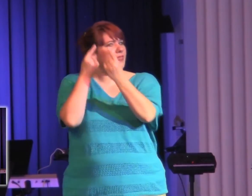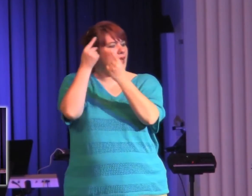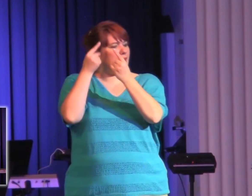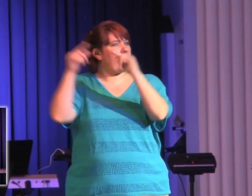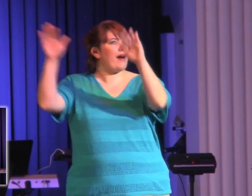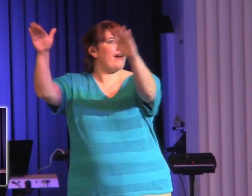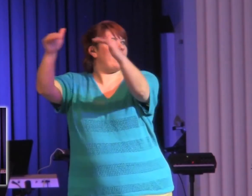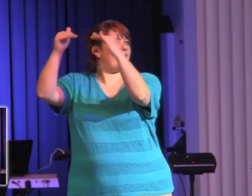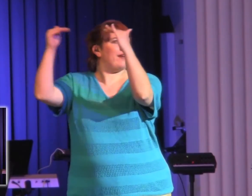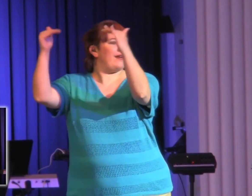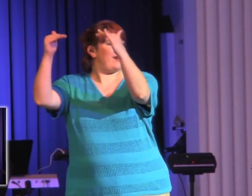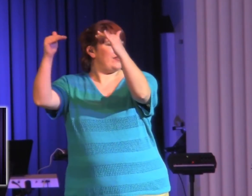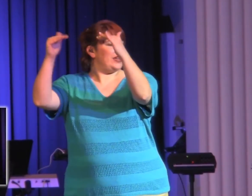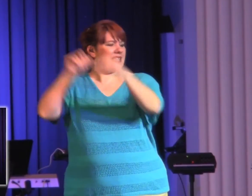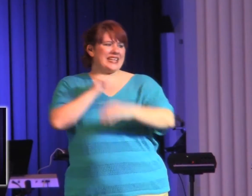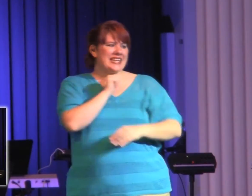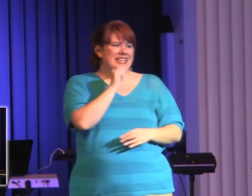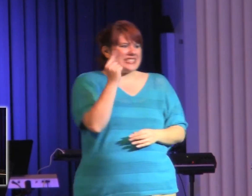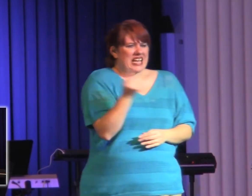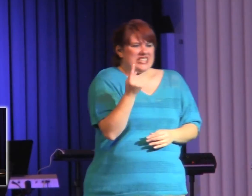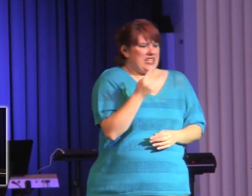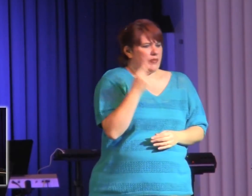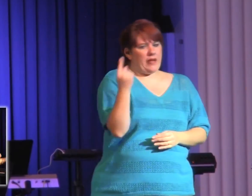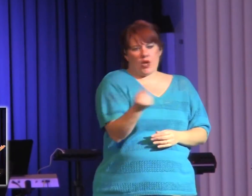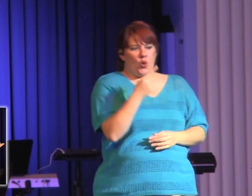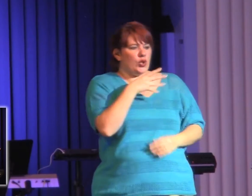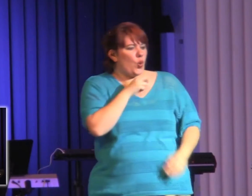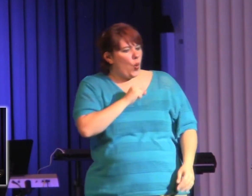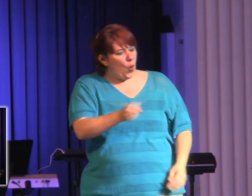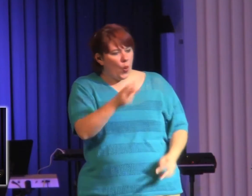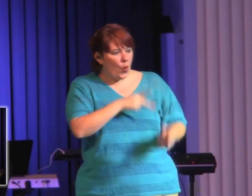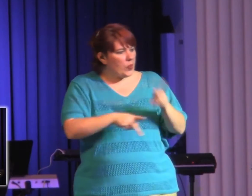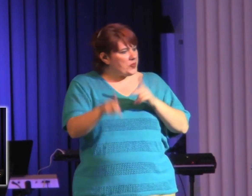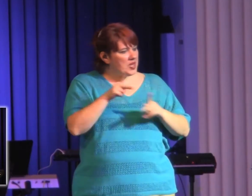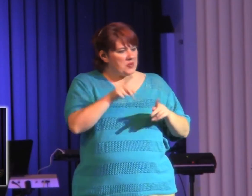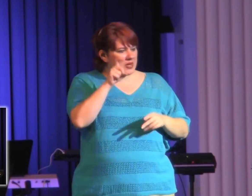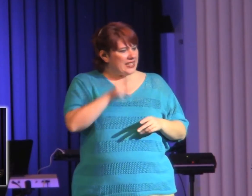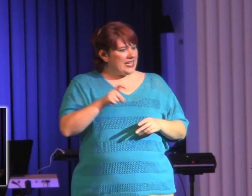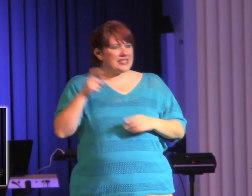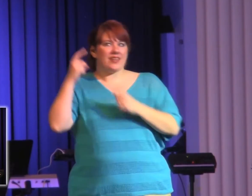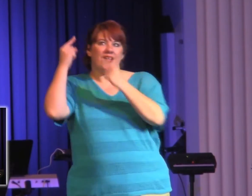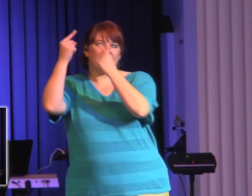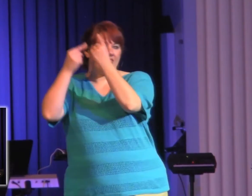I'm just going to say it because the reality is there's not a single one of us assured of any more time on this earth.